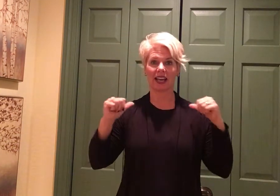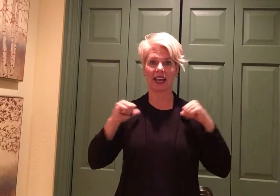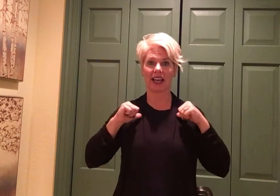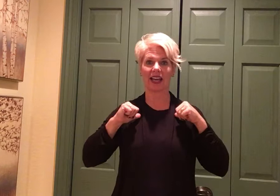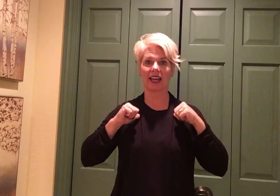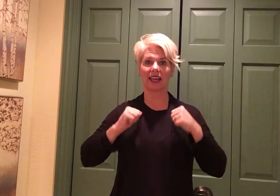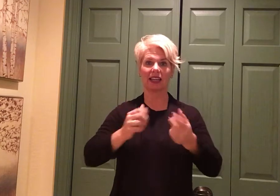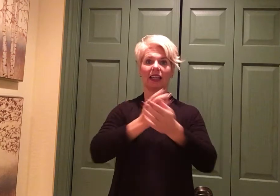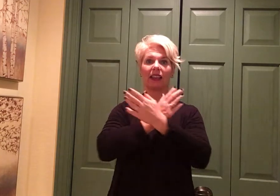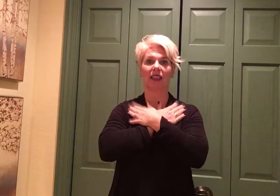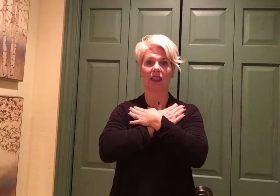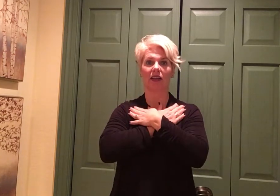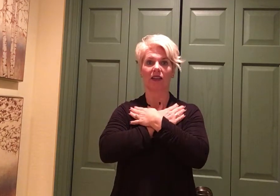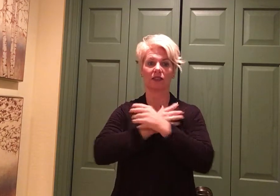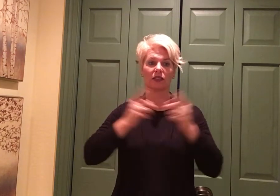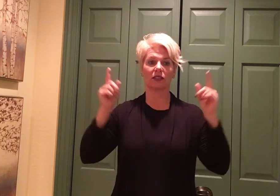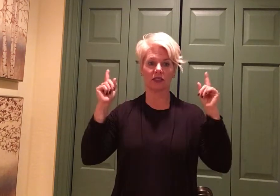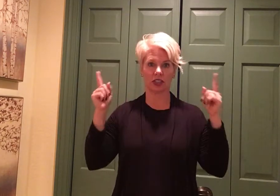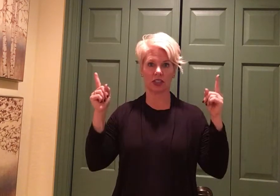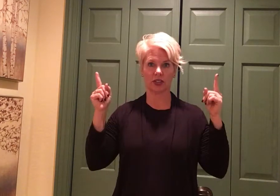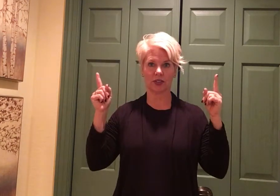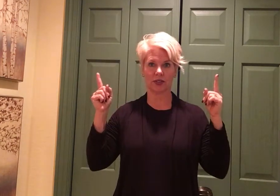I love you.